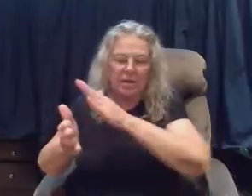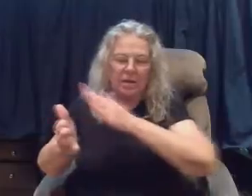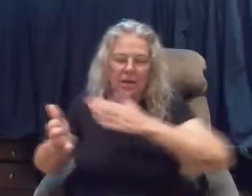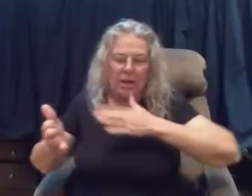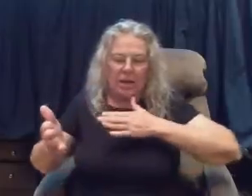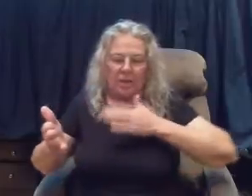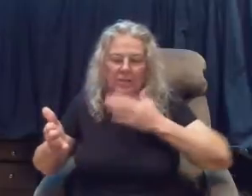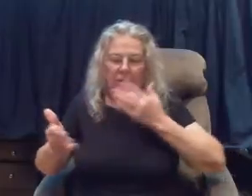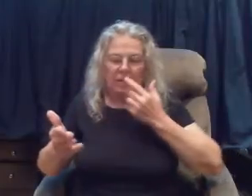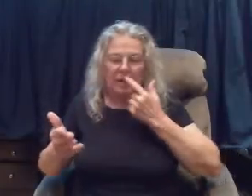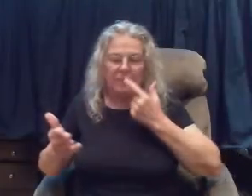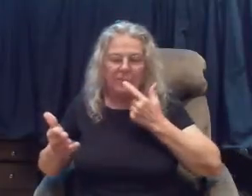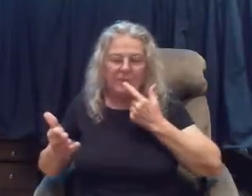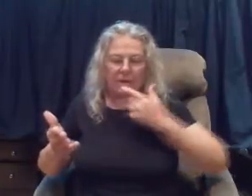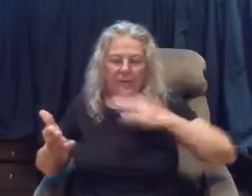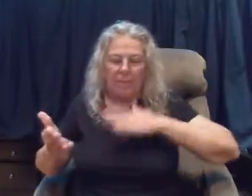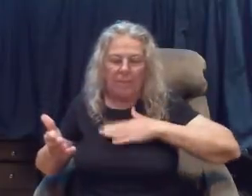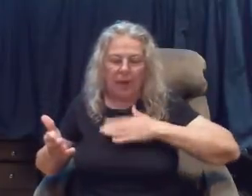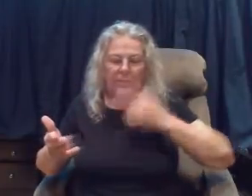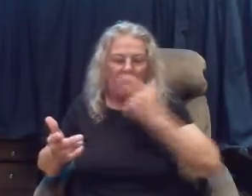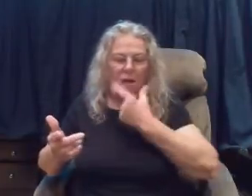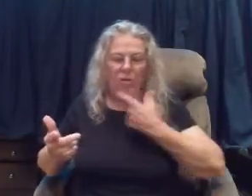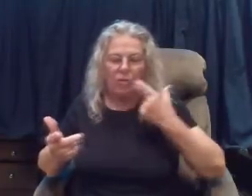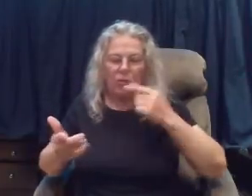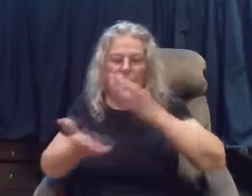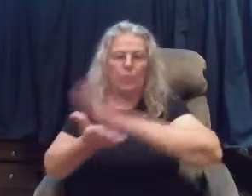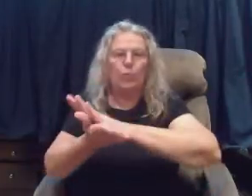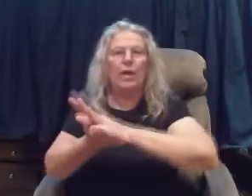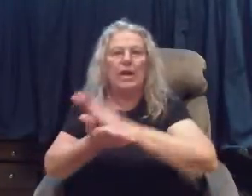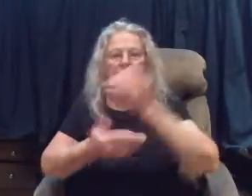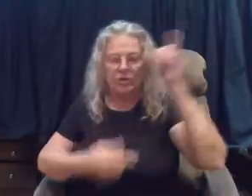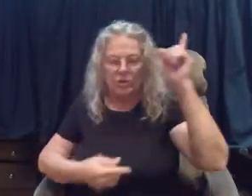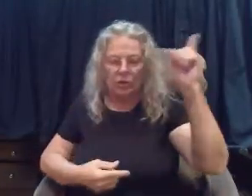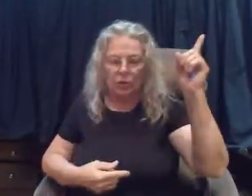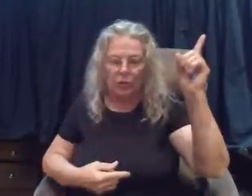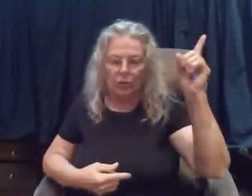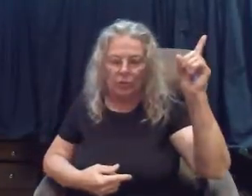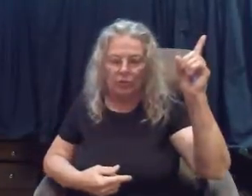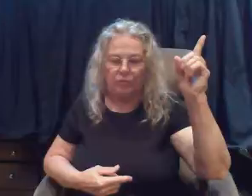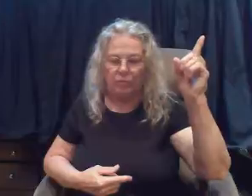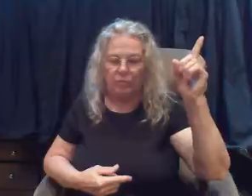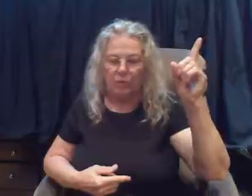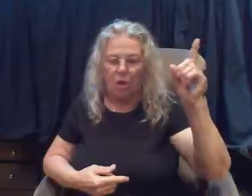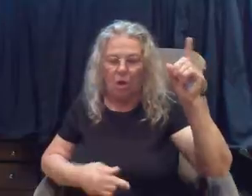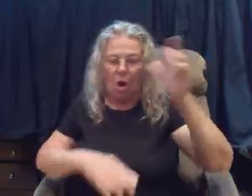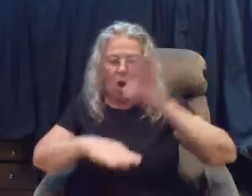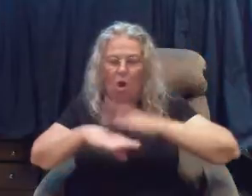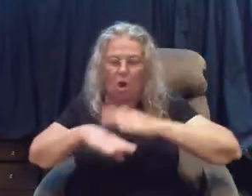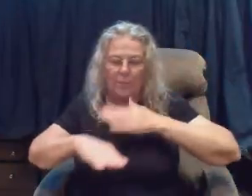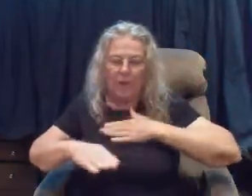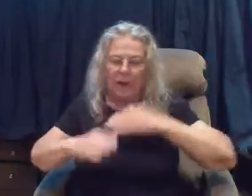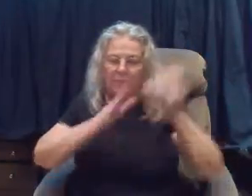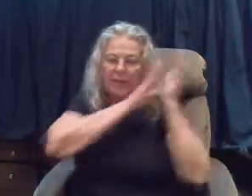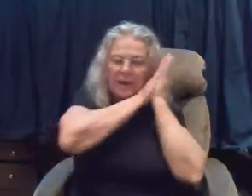lips my mouth will praise you on my bed